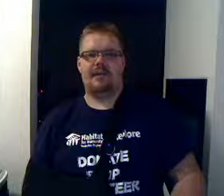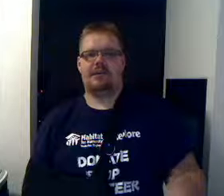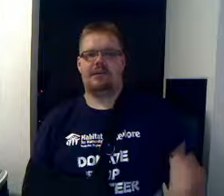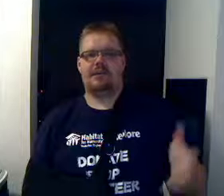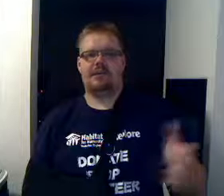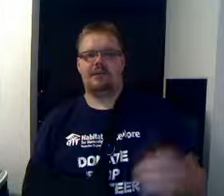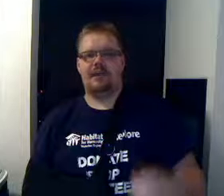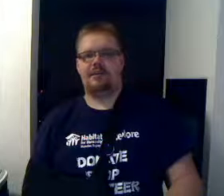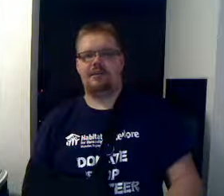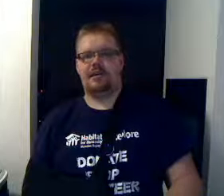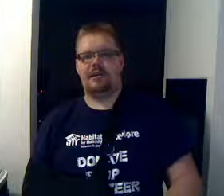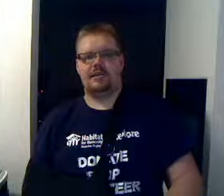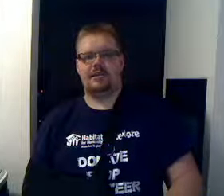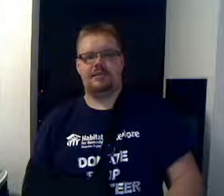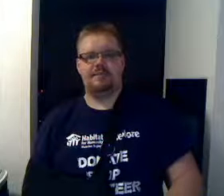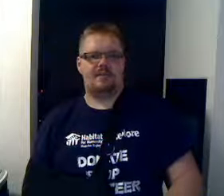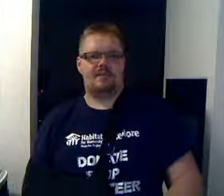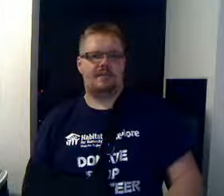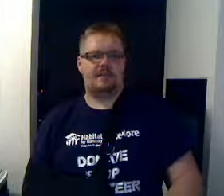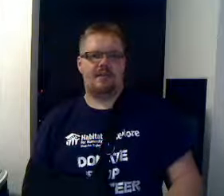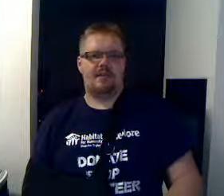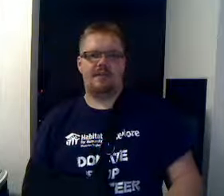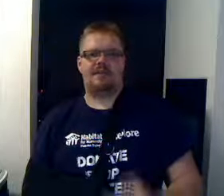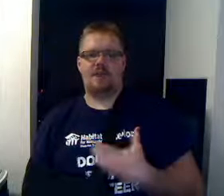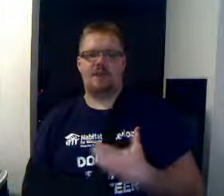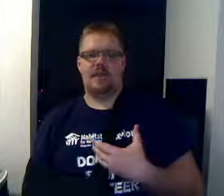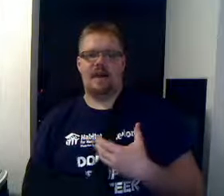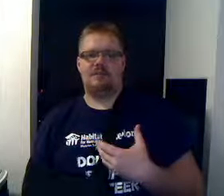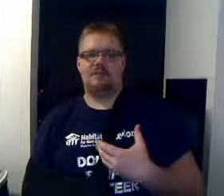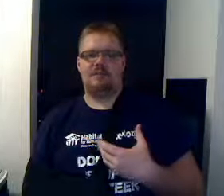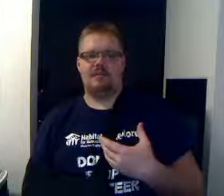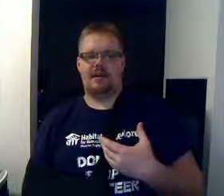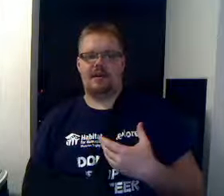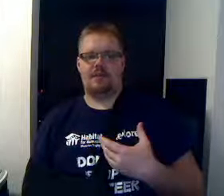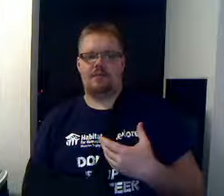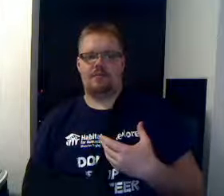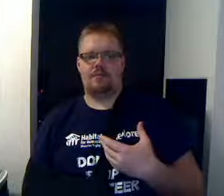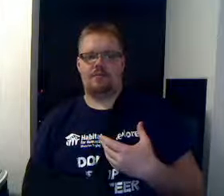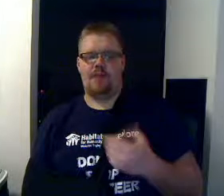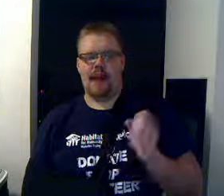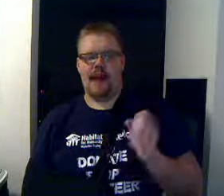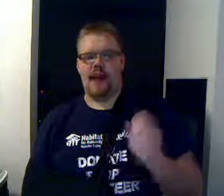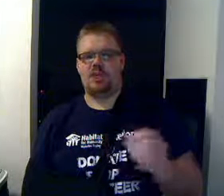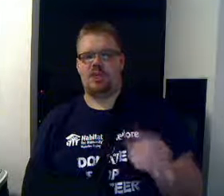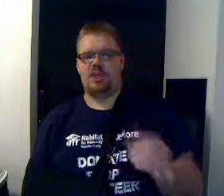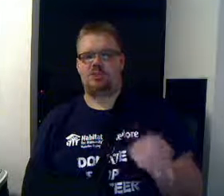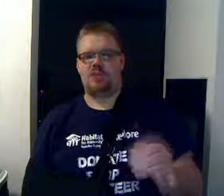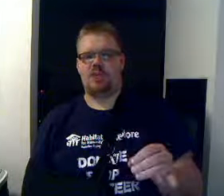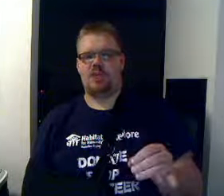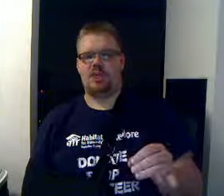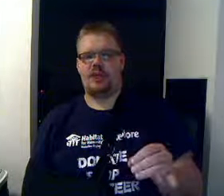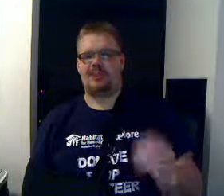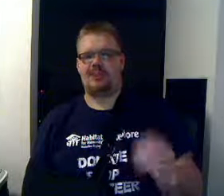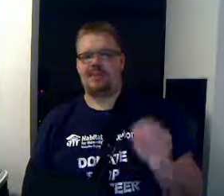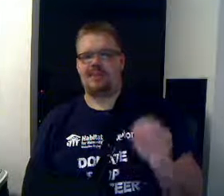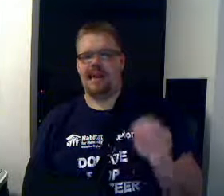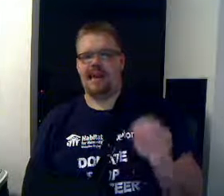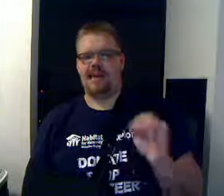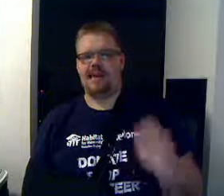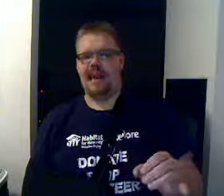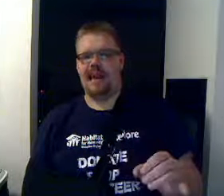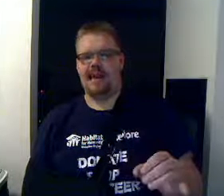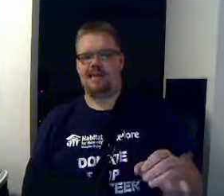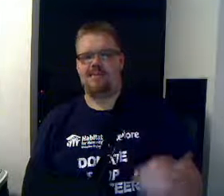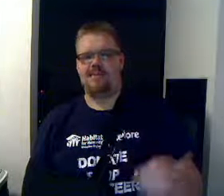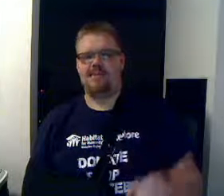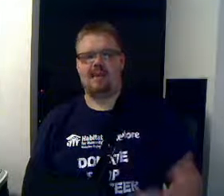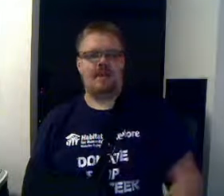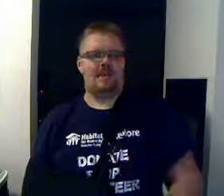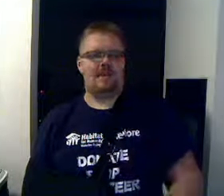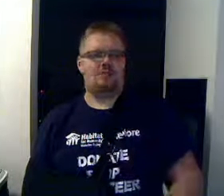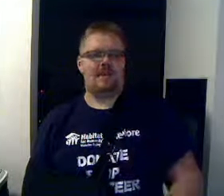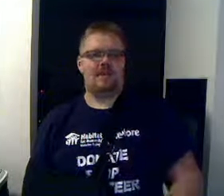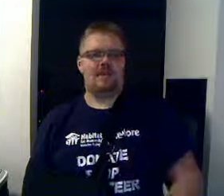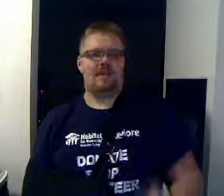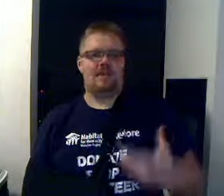maybe they're a little arrogant. So as a GM, by having these one-shots, these Gaten games, we've